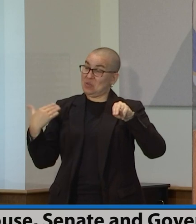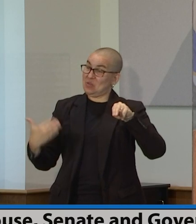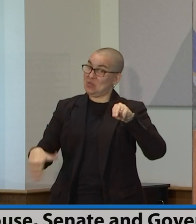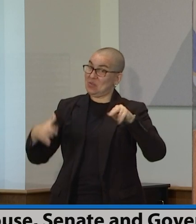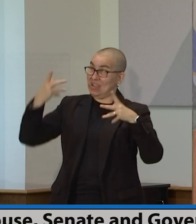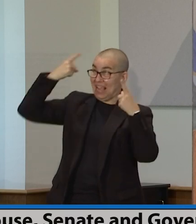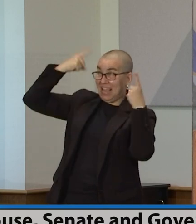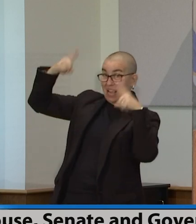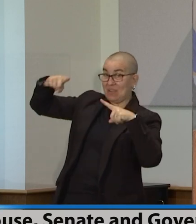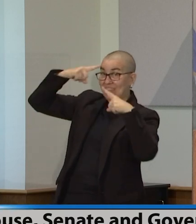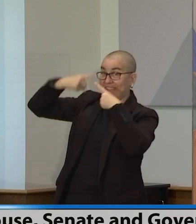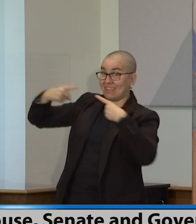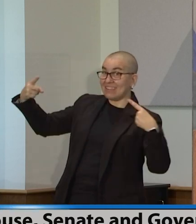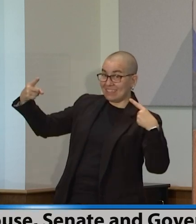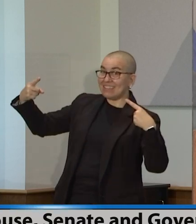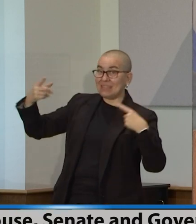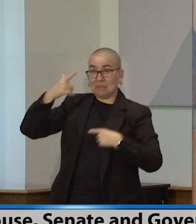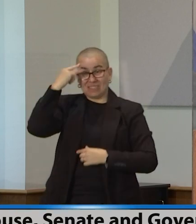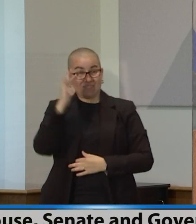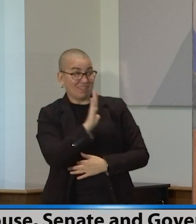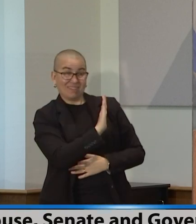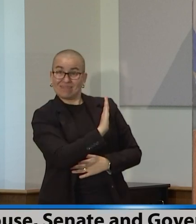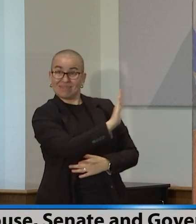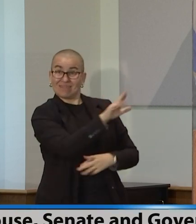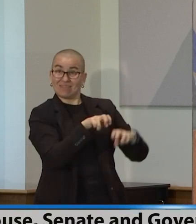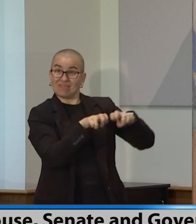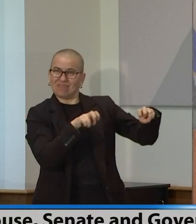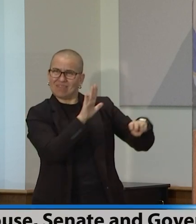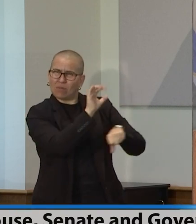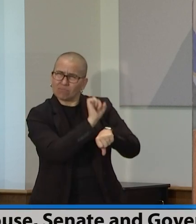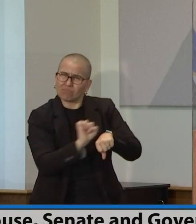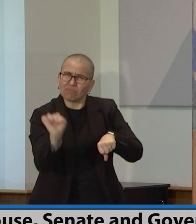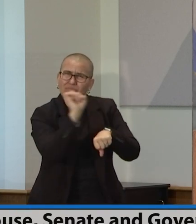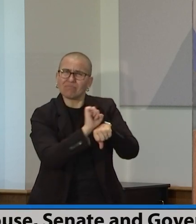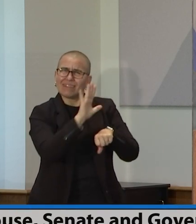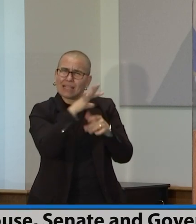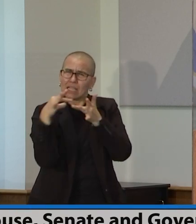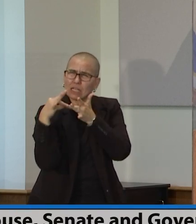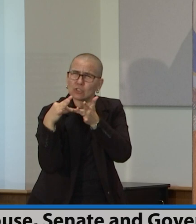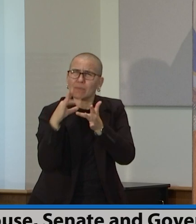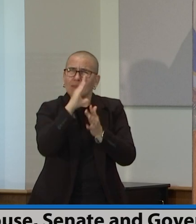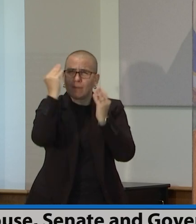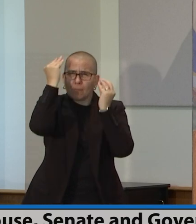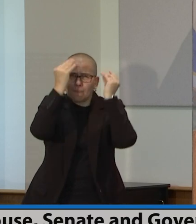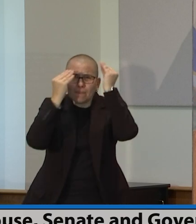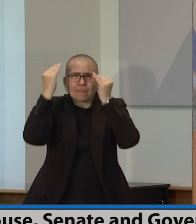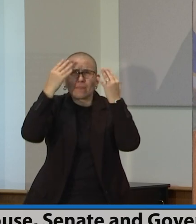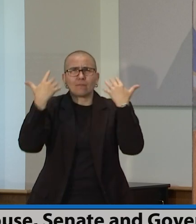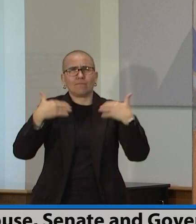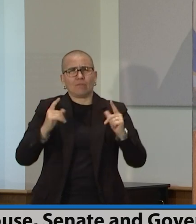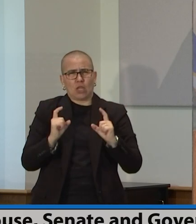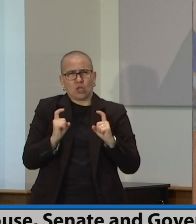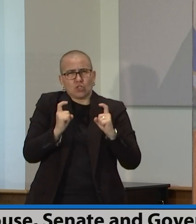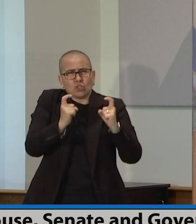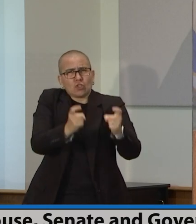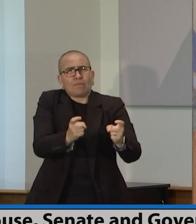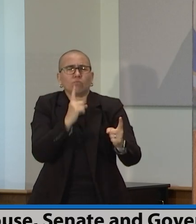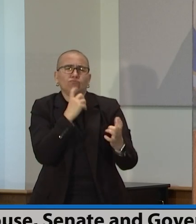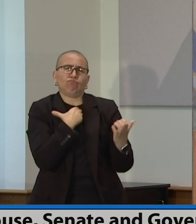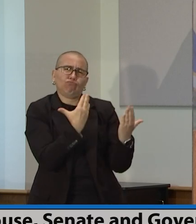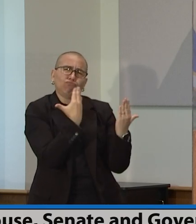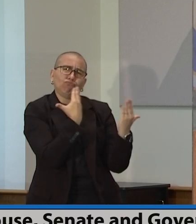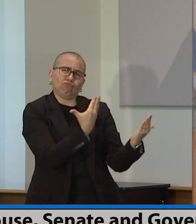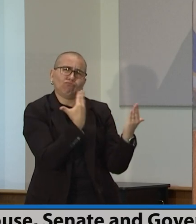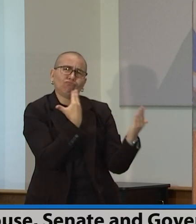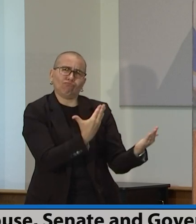right hands on this with Senator Rosen and Chair Moran, and of course, my partner in this, Lieutenant